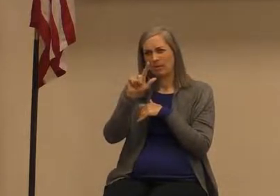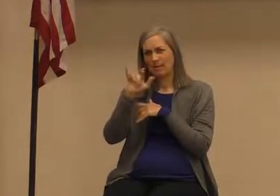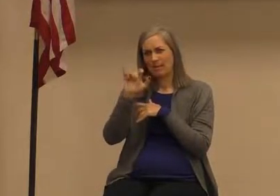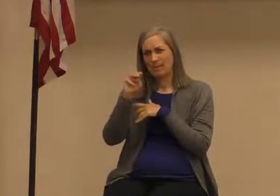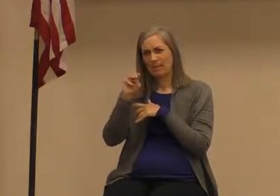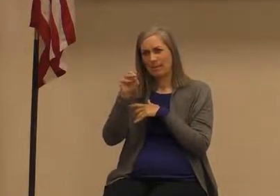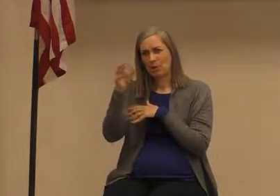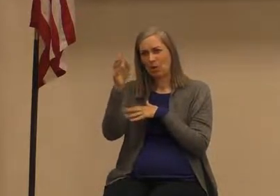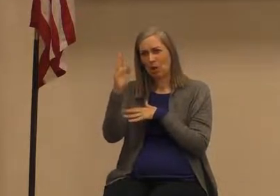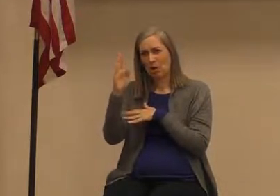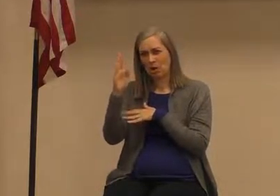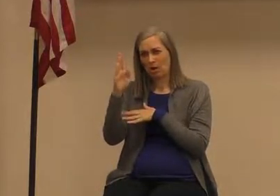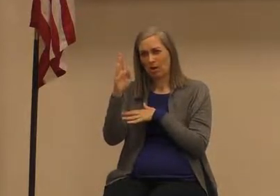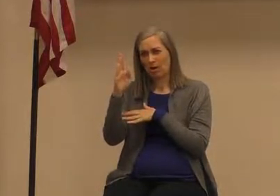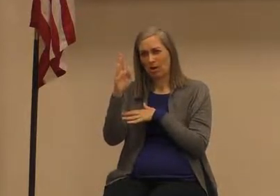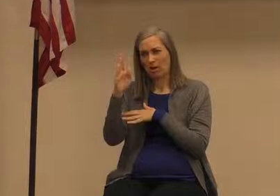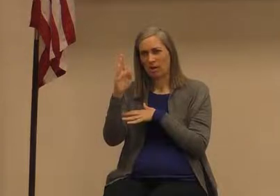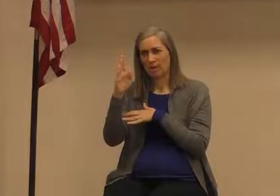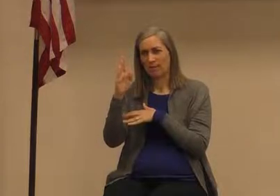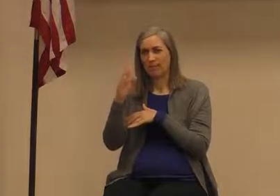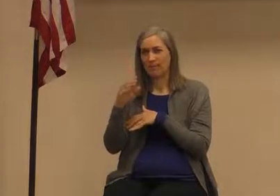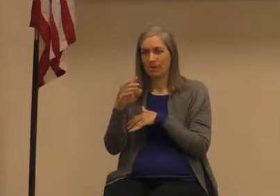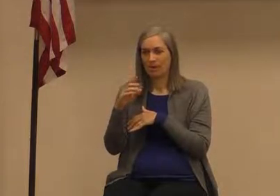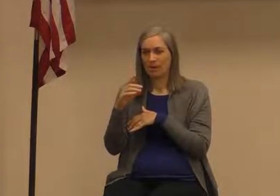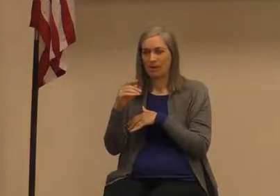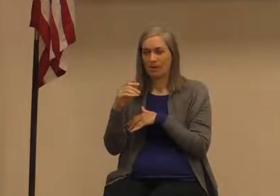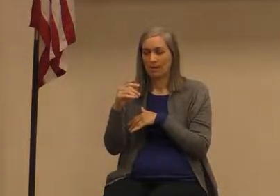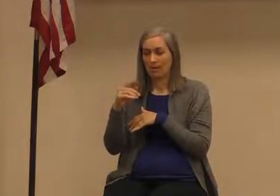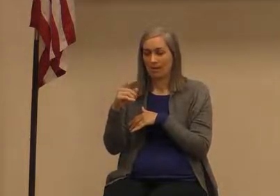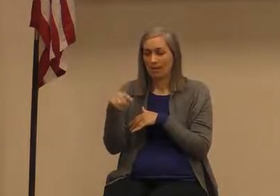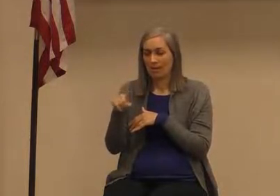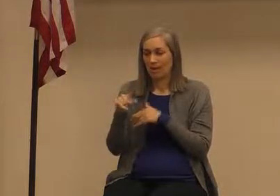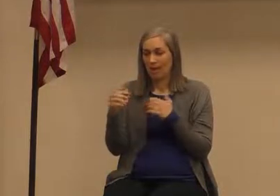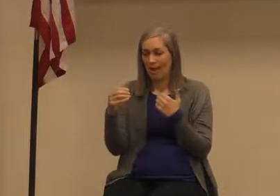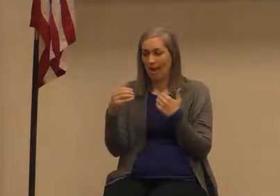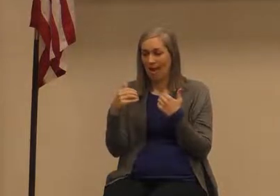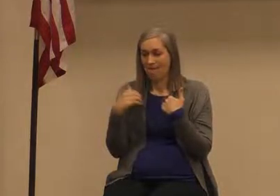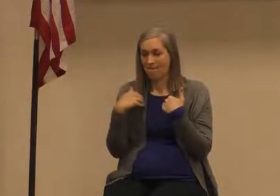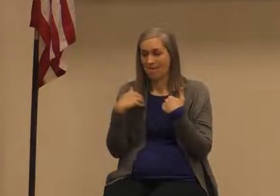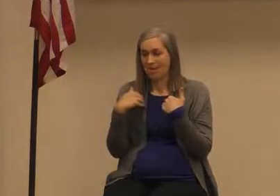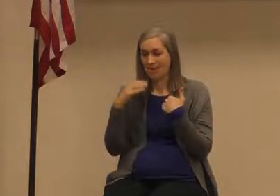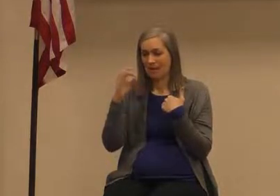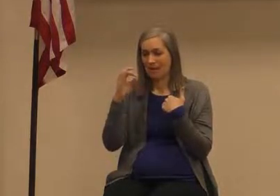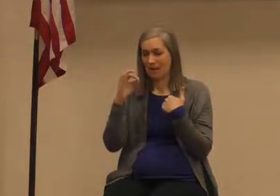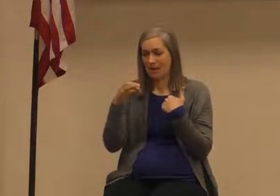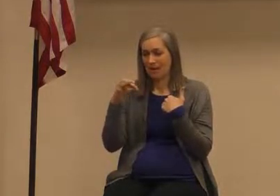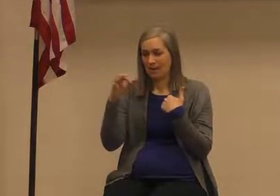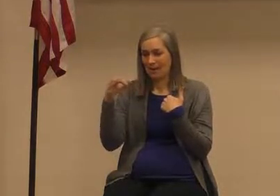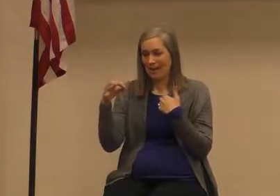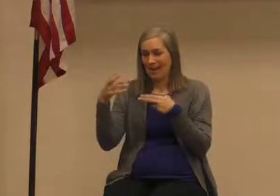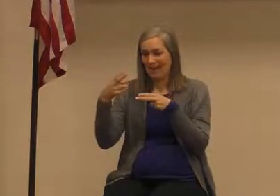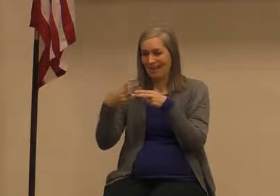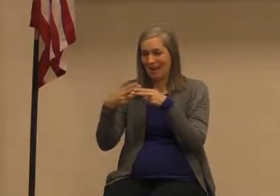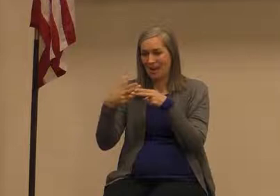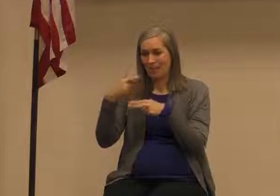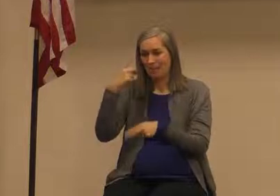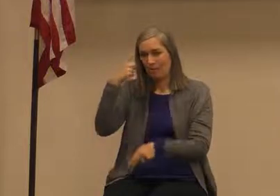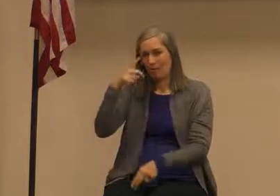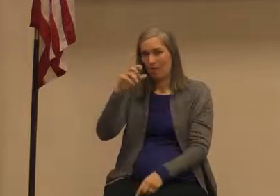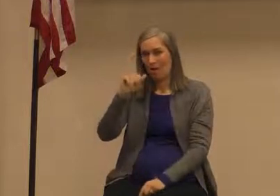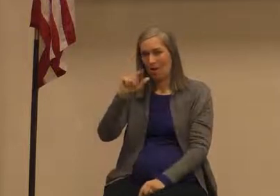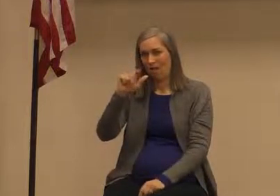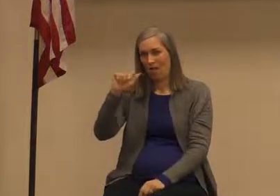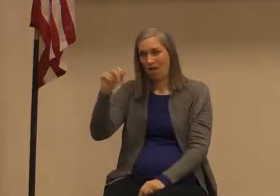there are epithets that Muslims use there are 99 referring to Allah and his attributes